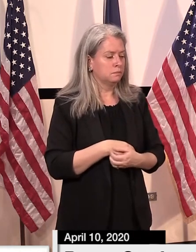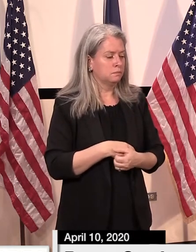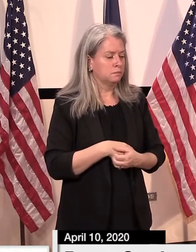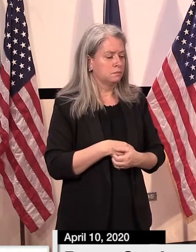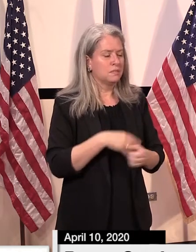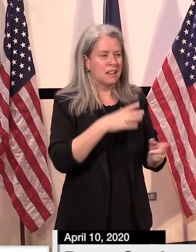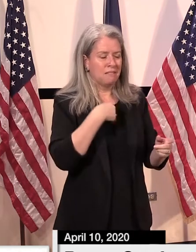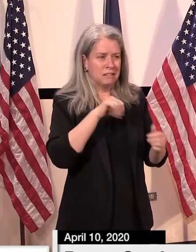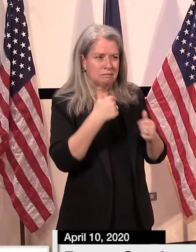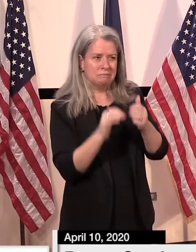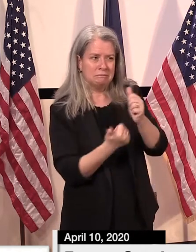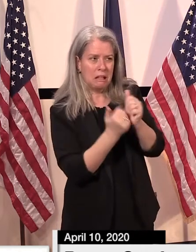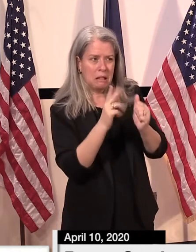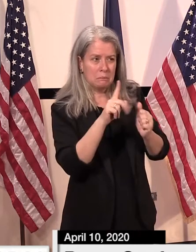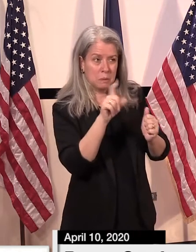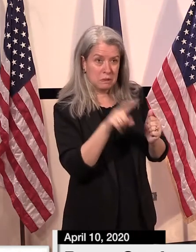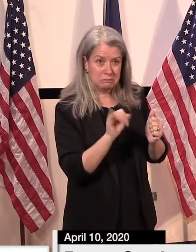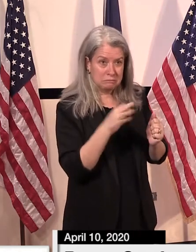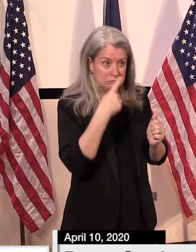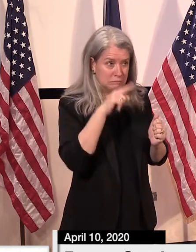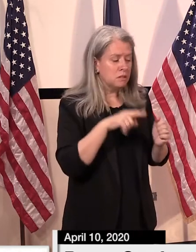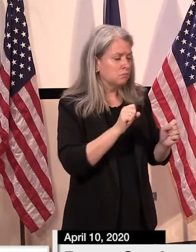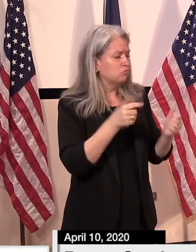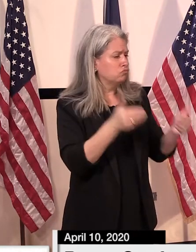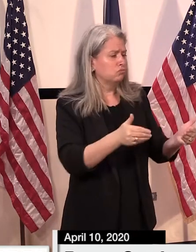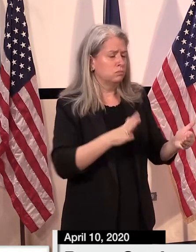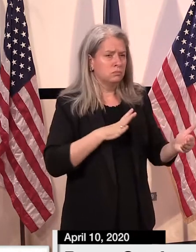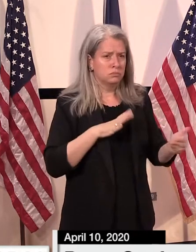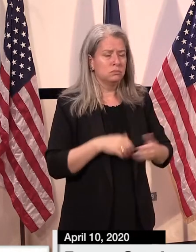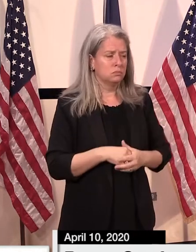I have another question, if that's okay. Go ahead.